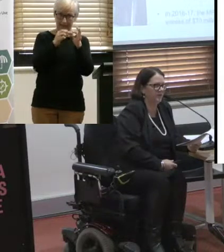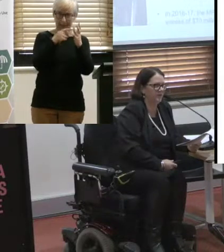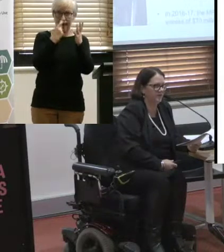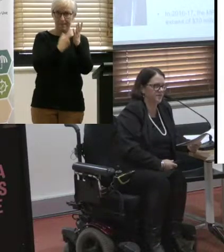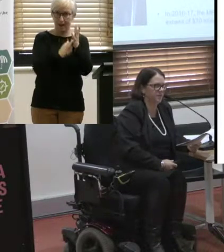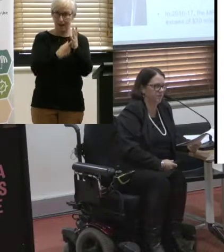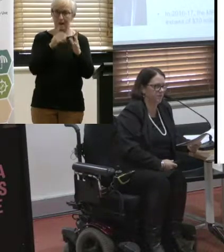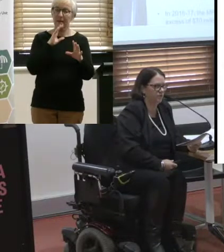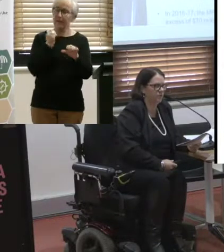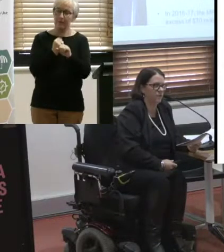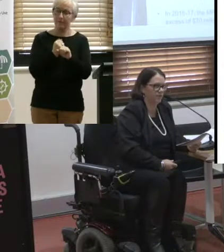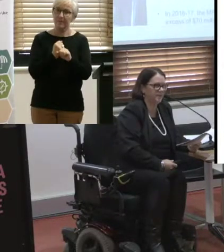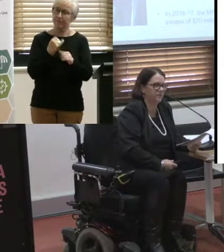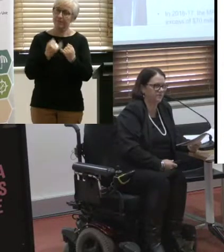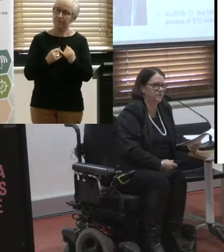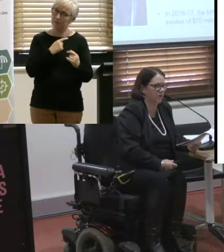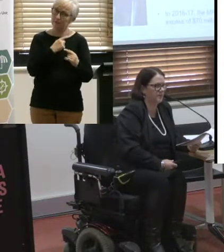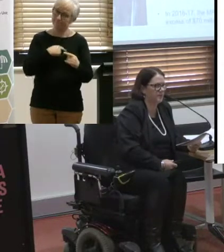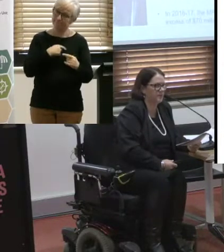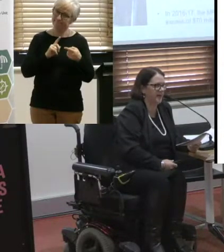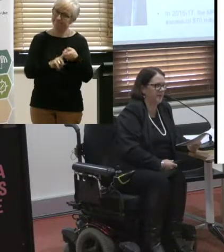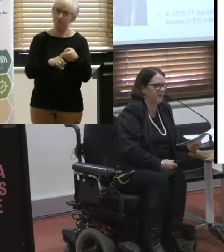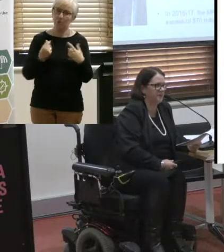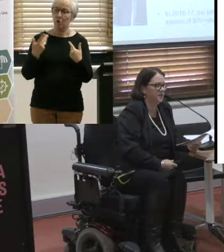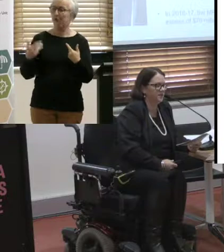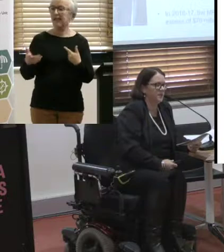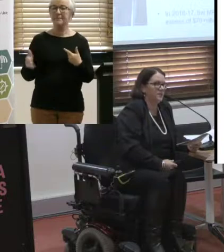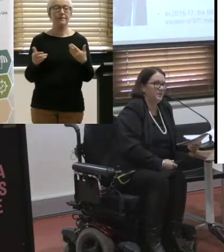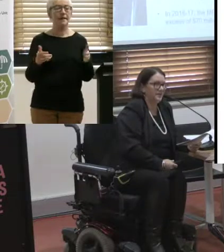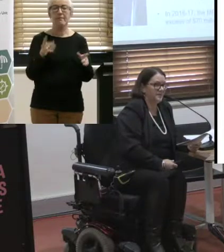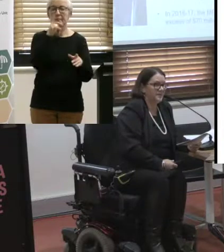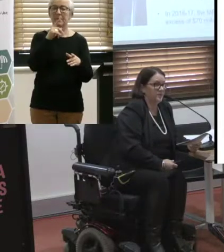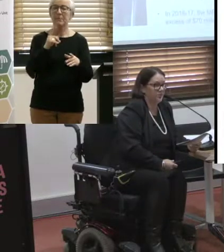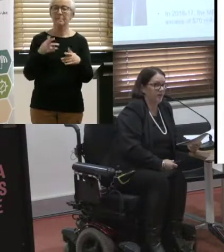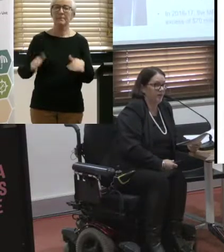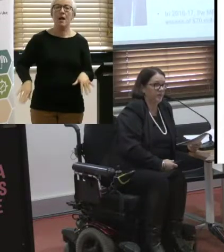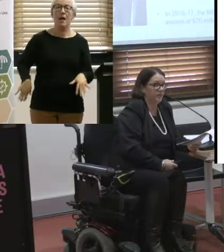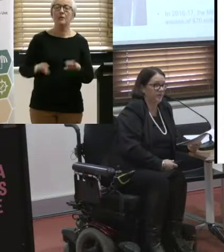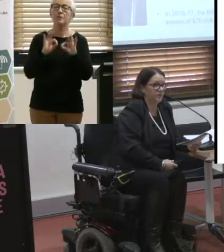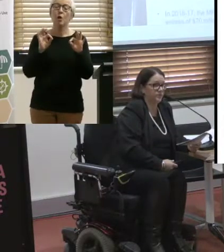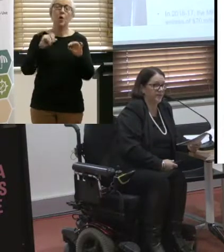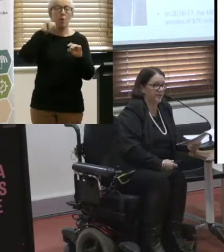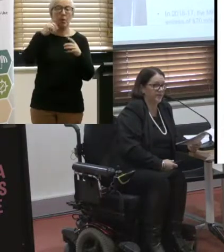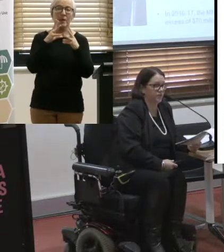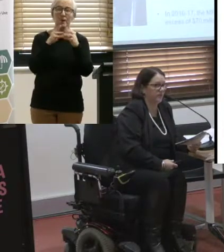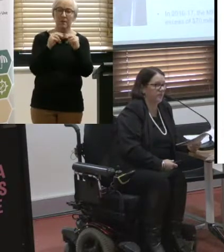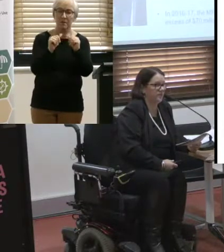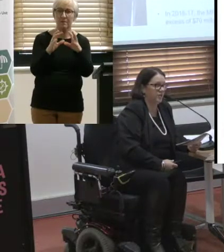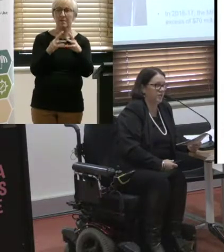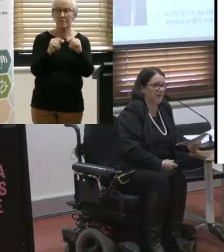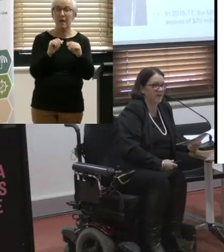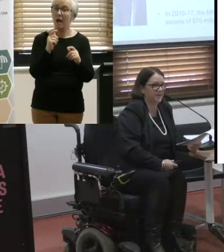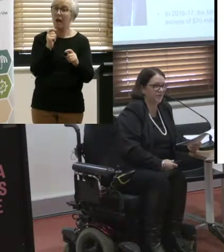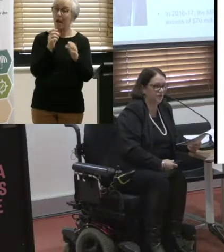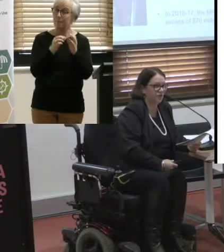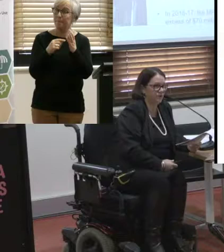we're not leaving anybody on the side of the road until we can sort of try to sort this out. But there does come a time when you get several years down the track and you